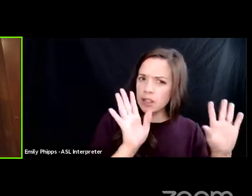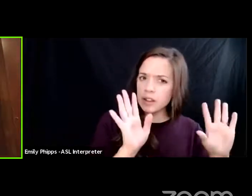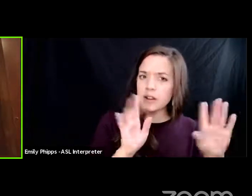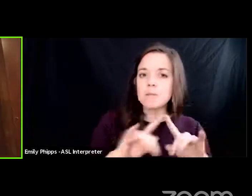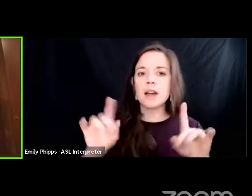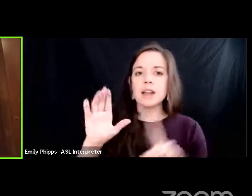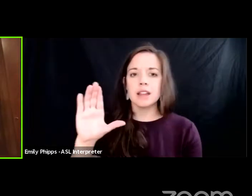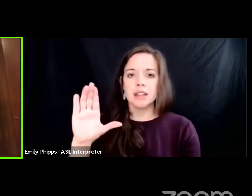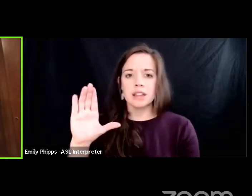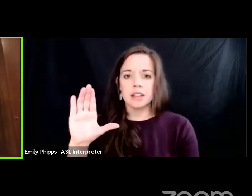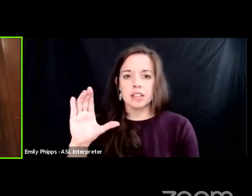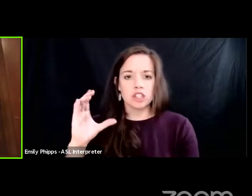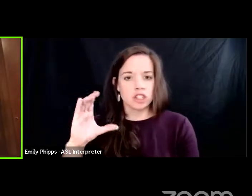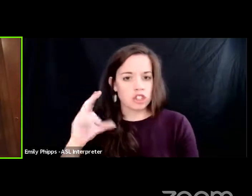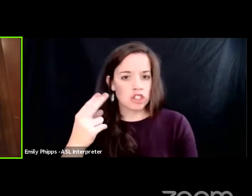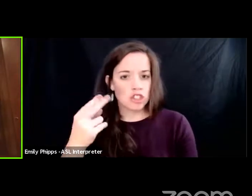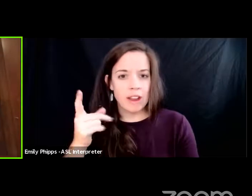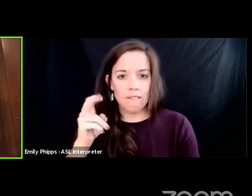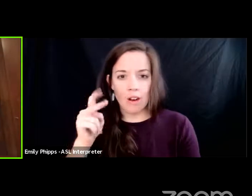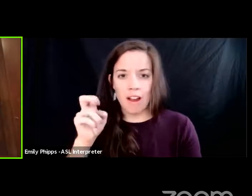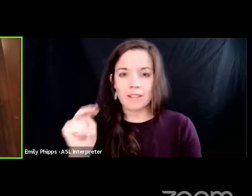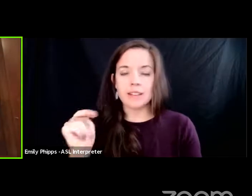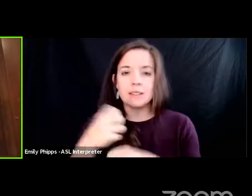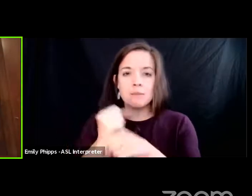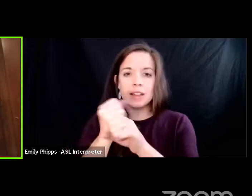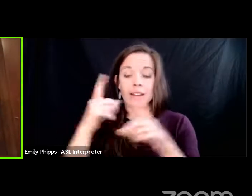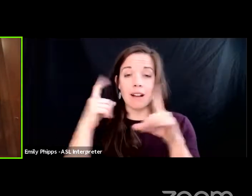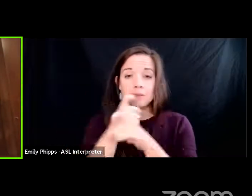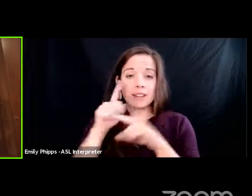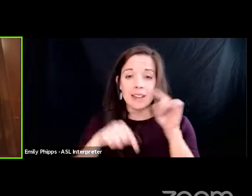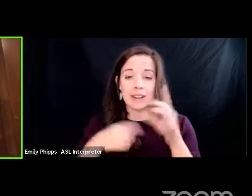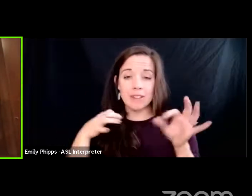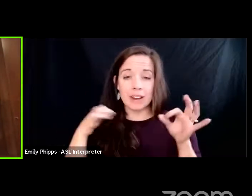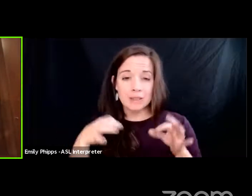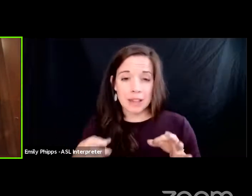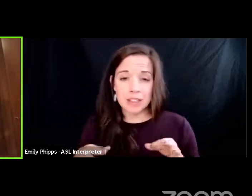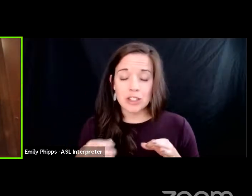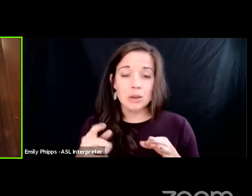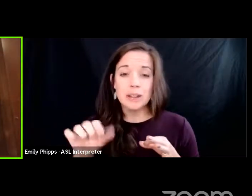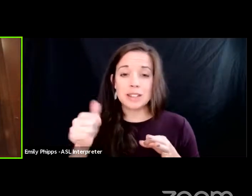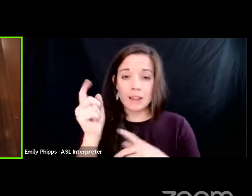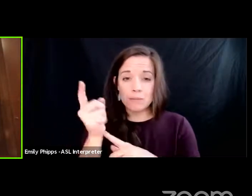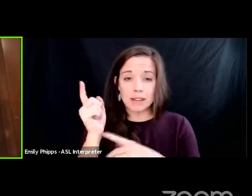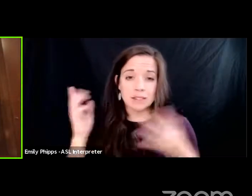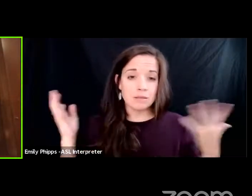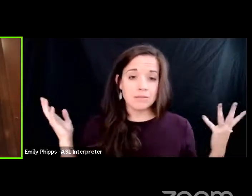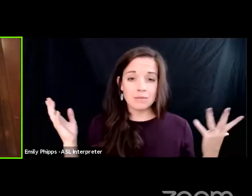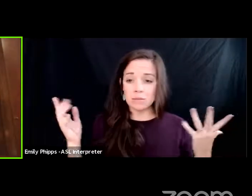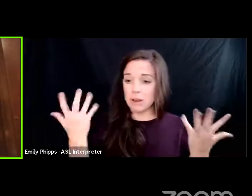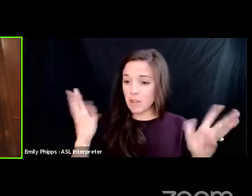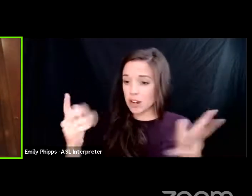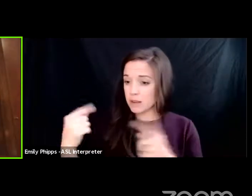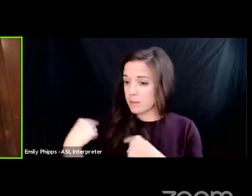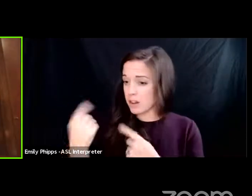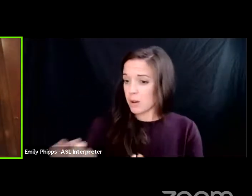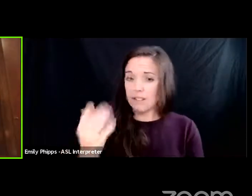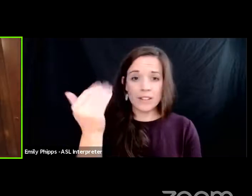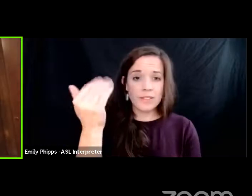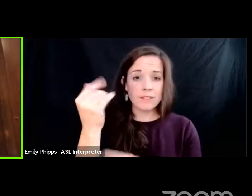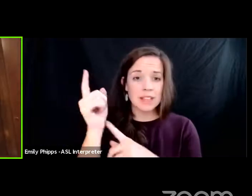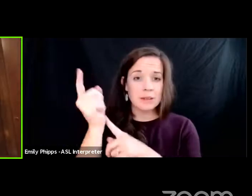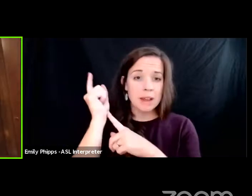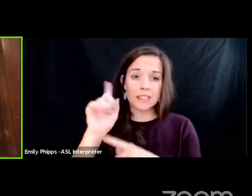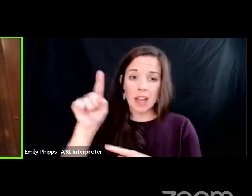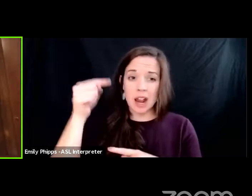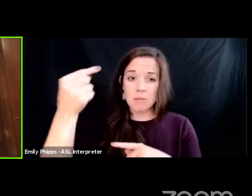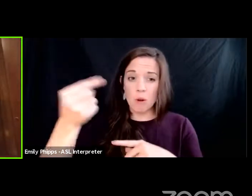chevron has sought to make it so complicated that i can't even explain it to you in 10 minutes right we've been going for 15 minutes and i'm just getting